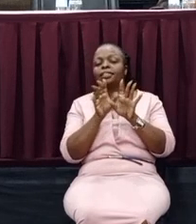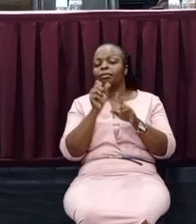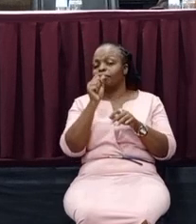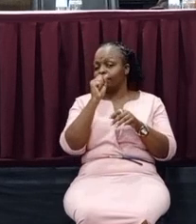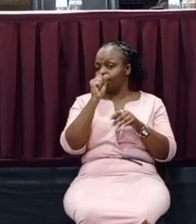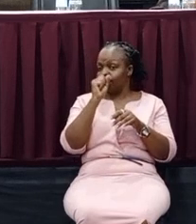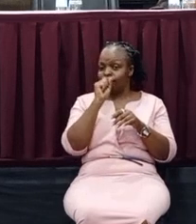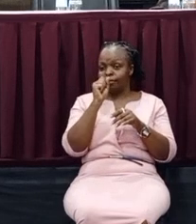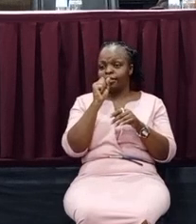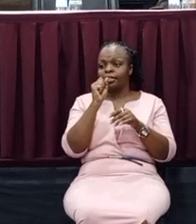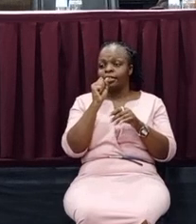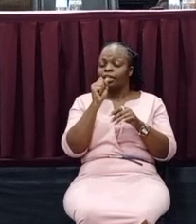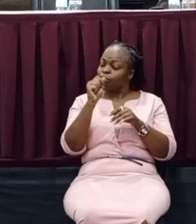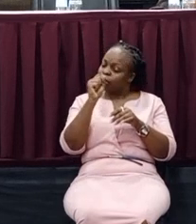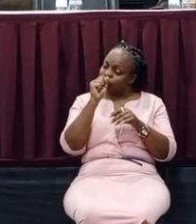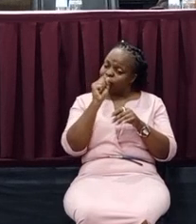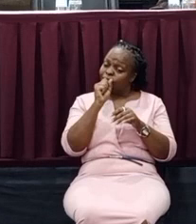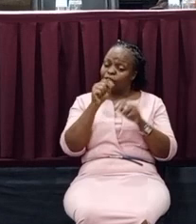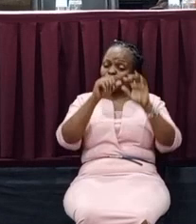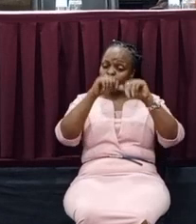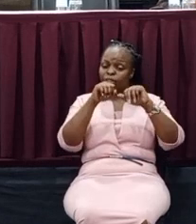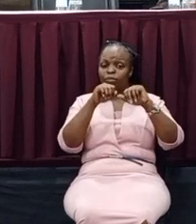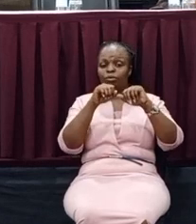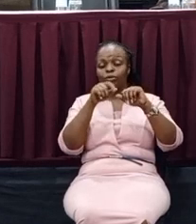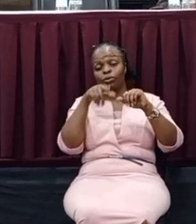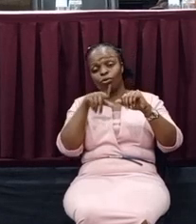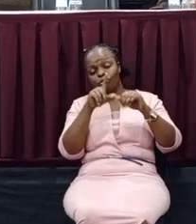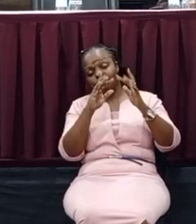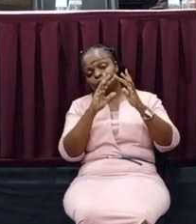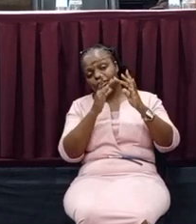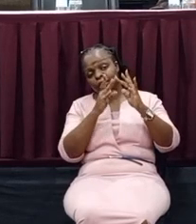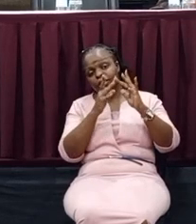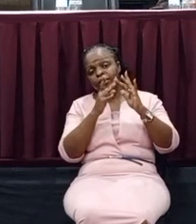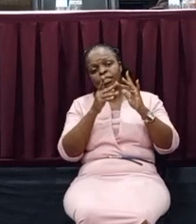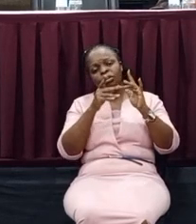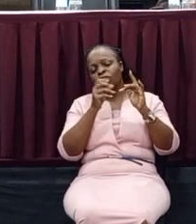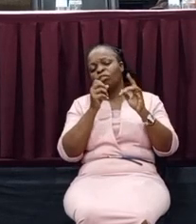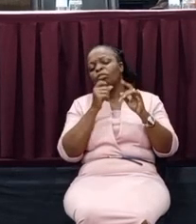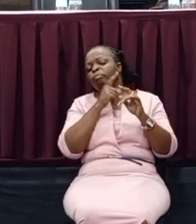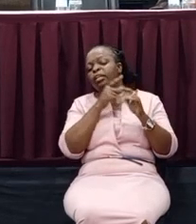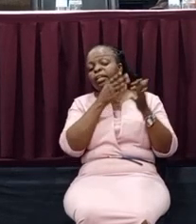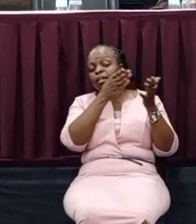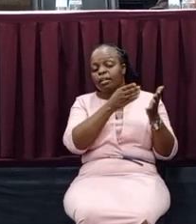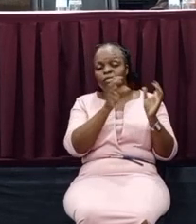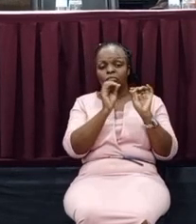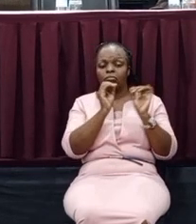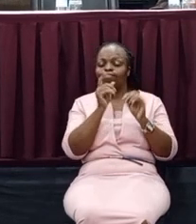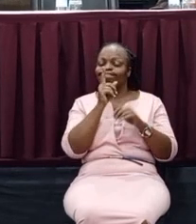The microphone might be your phone on the internet. Please don't complain. Complain to Pole Pole Hapa, to